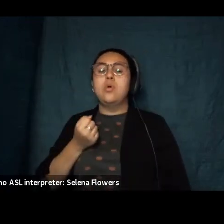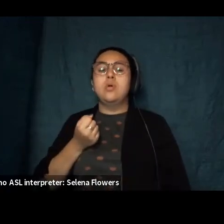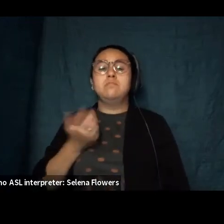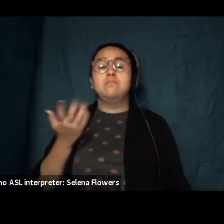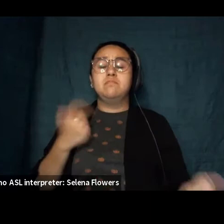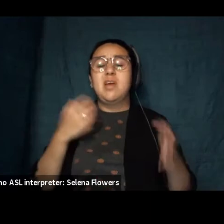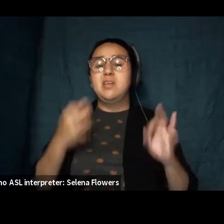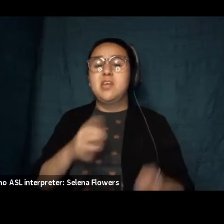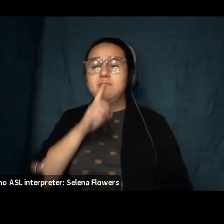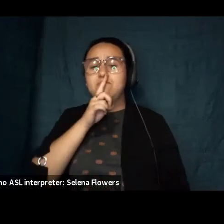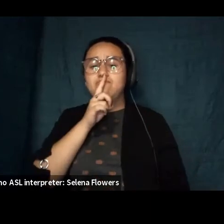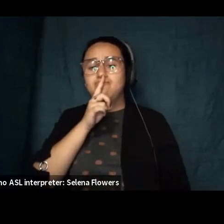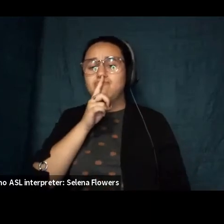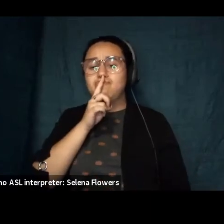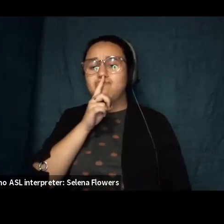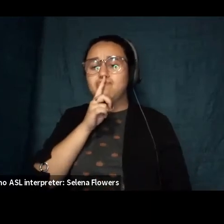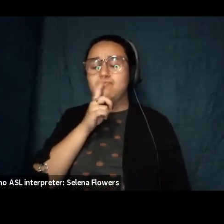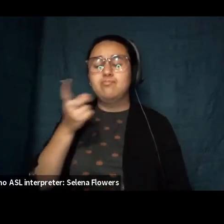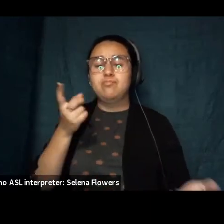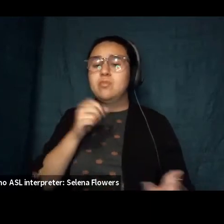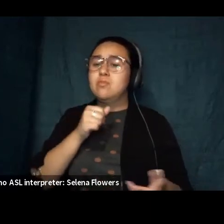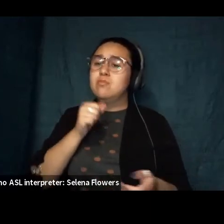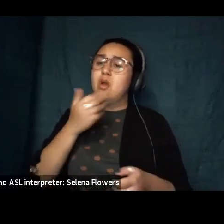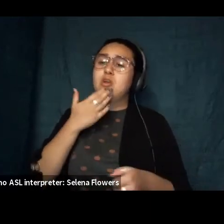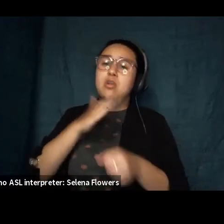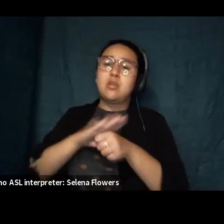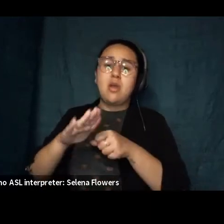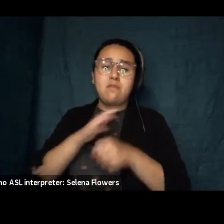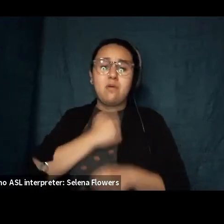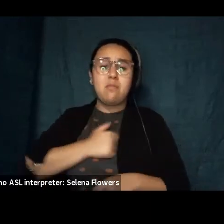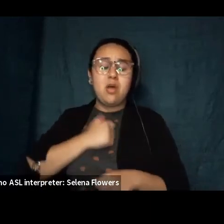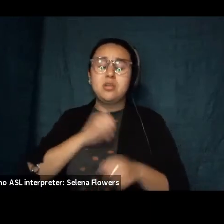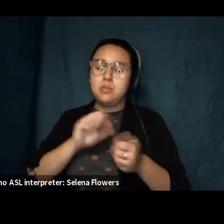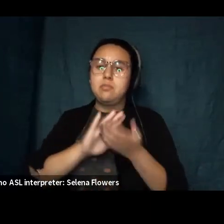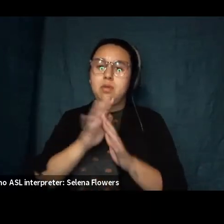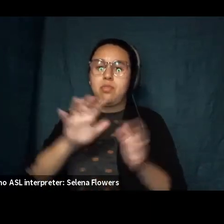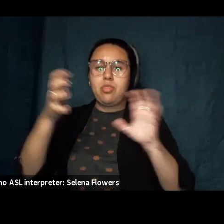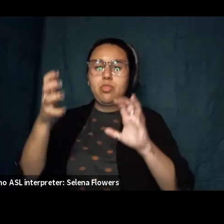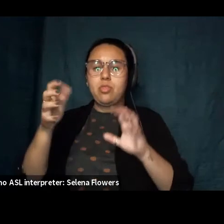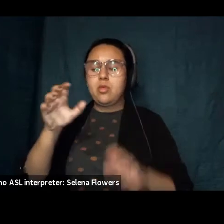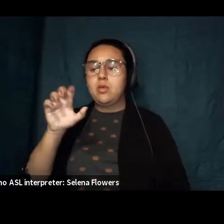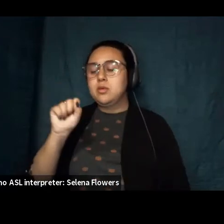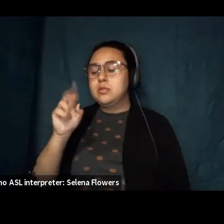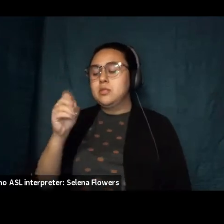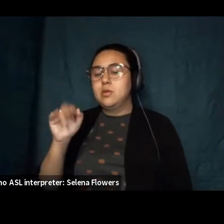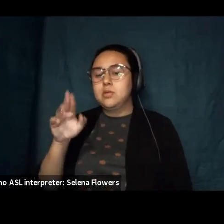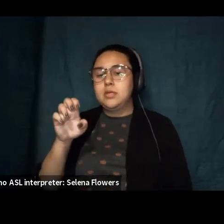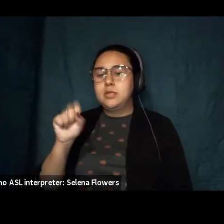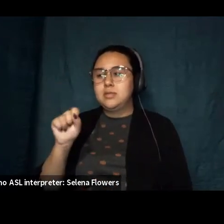nothing insufficient apologies can be disastrous socrates resulted in his drinking hemlock poison